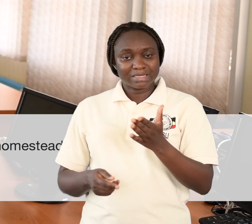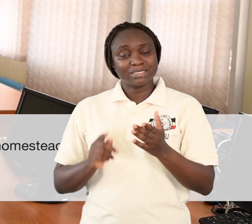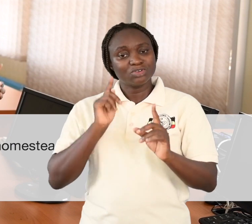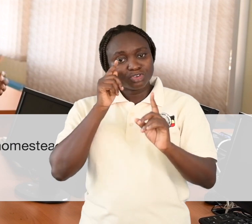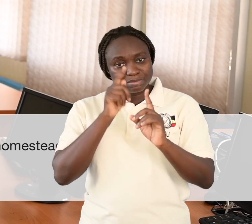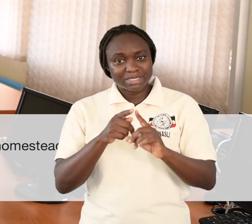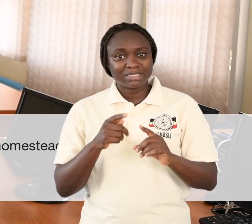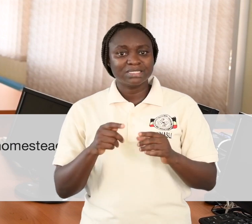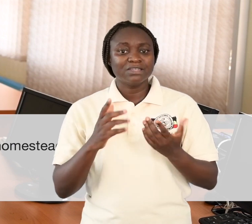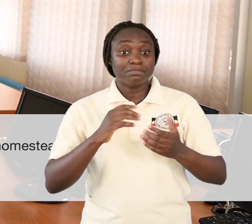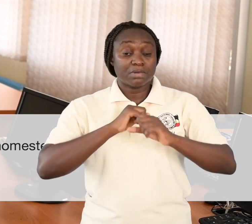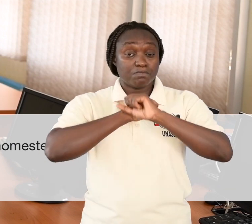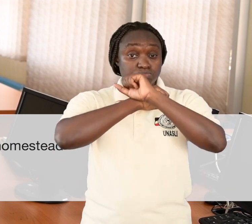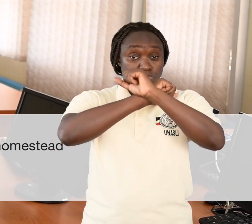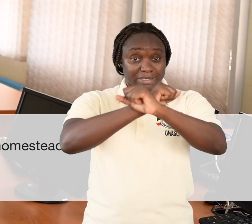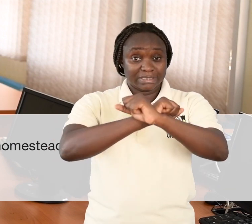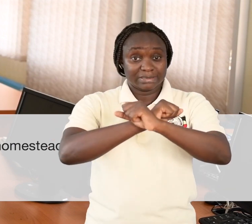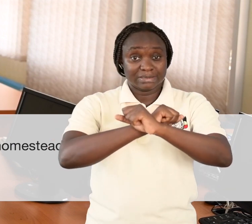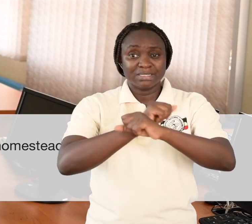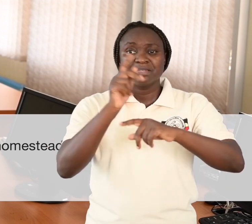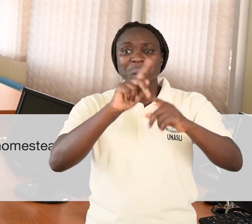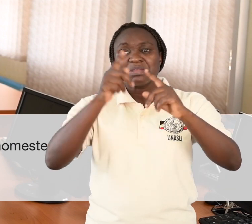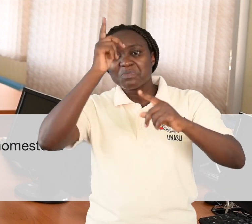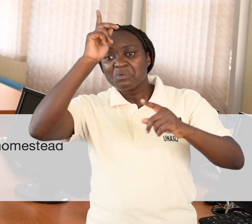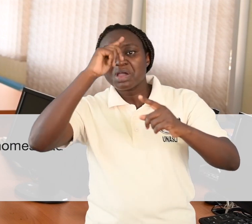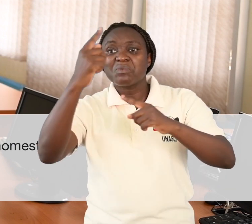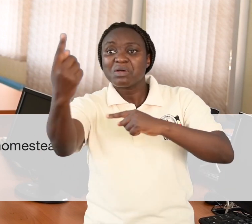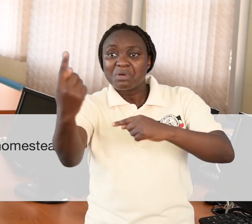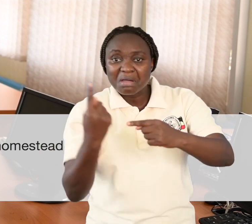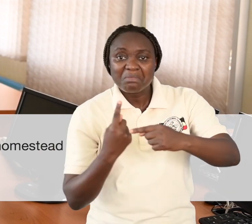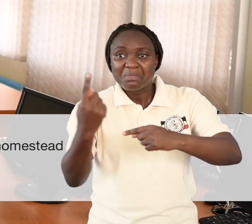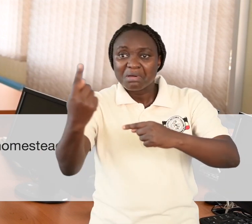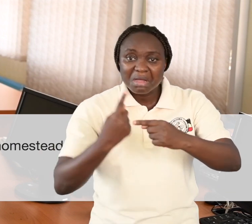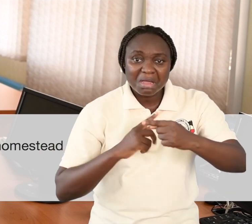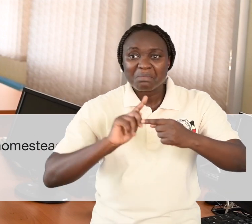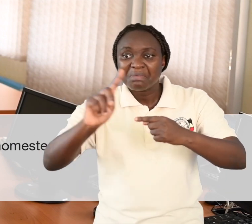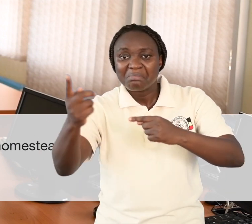intruders from coming into the farm homestead.